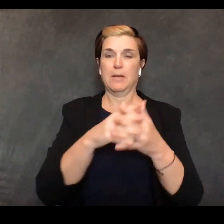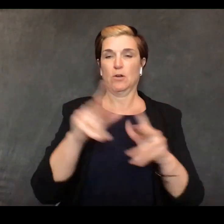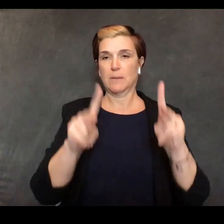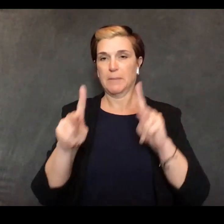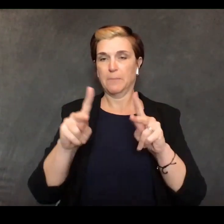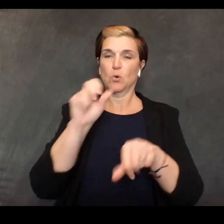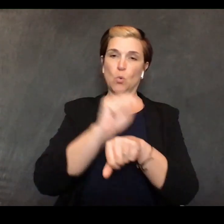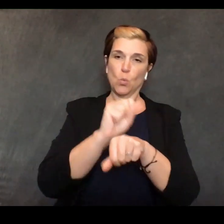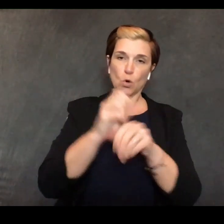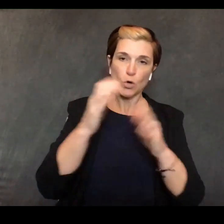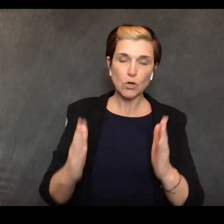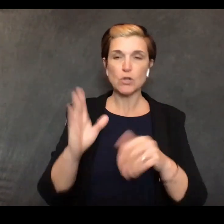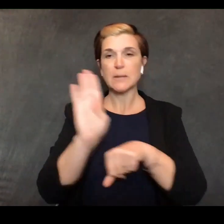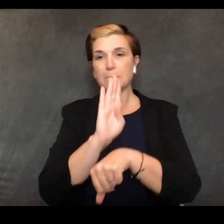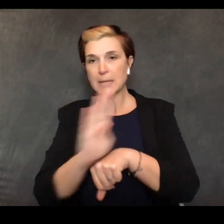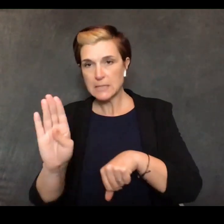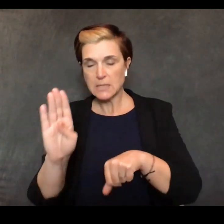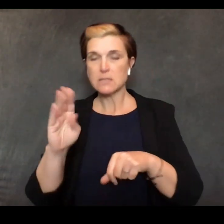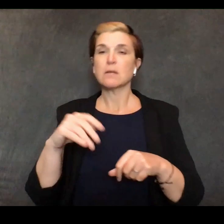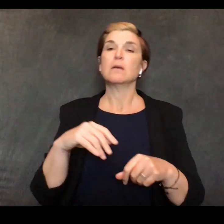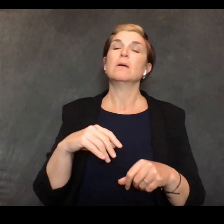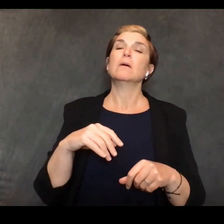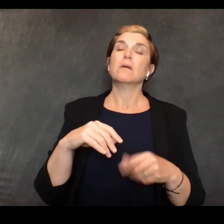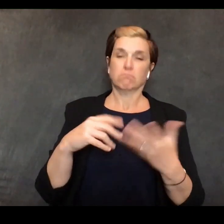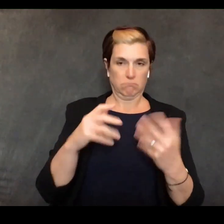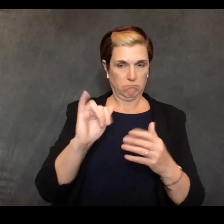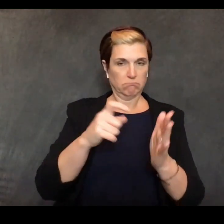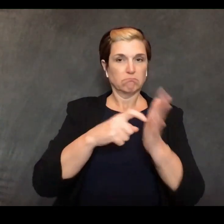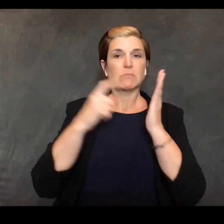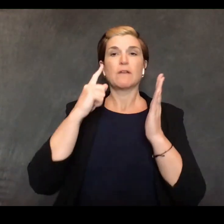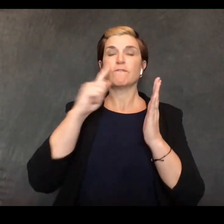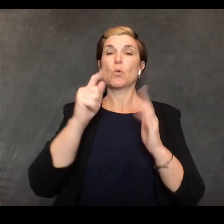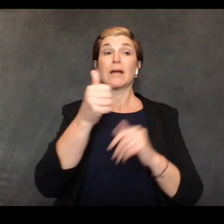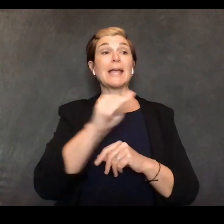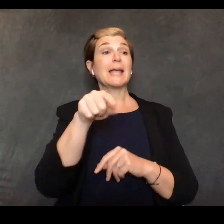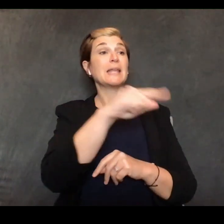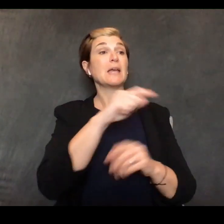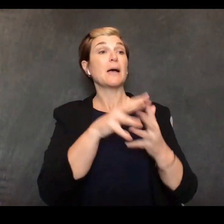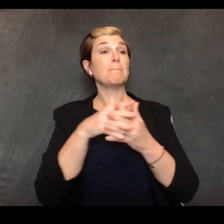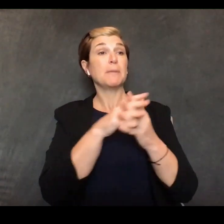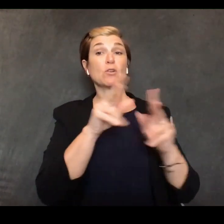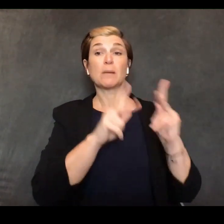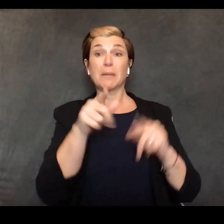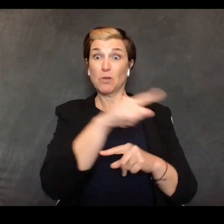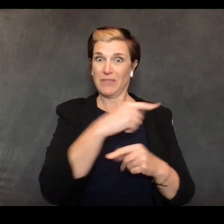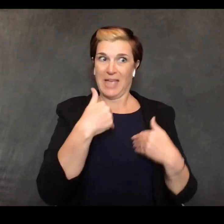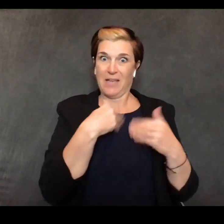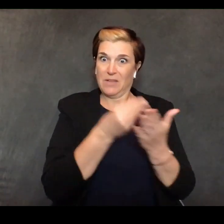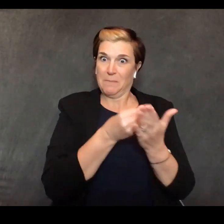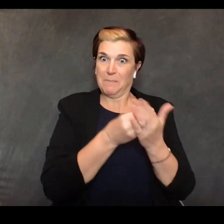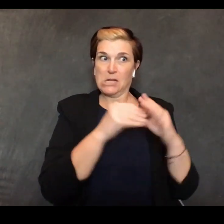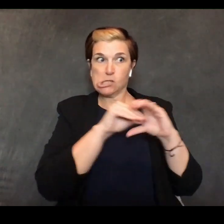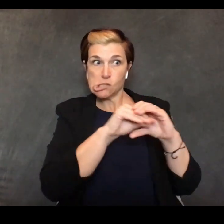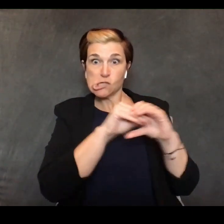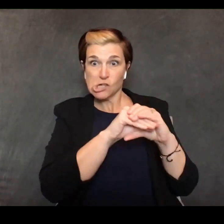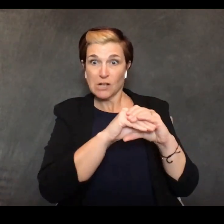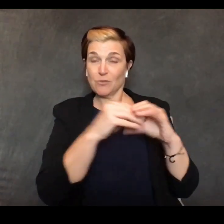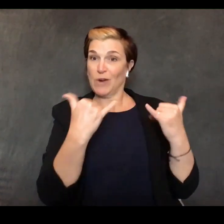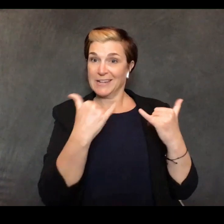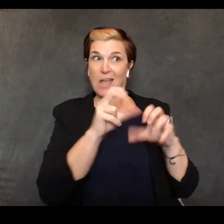and it's in critical to american savers who have a lot of that money in money market funds so we heard